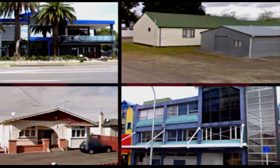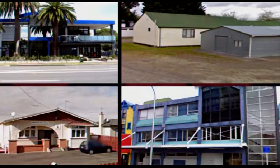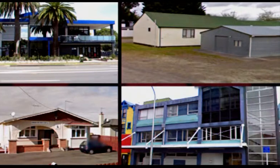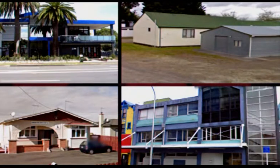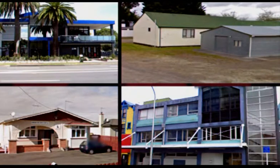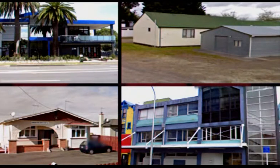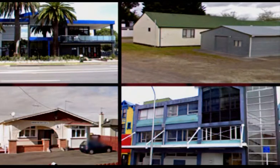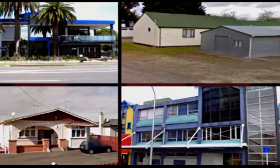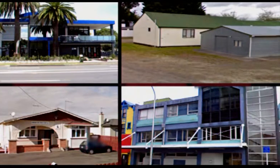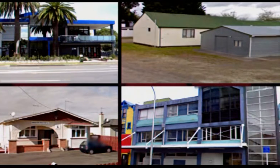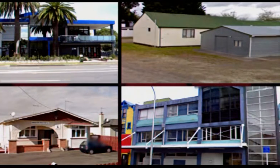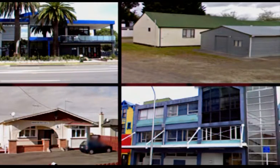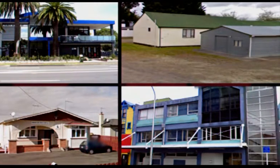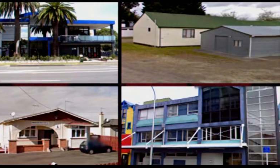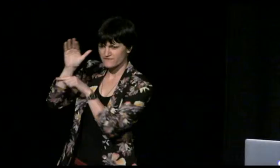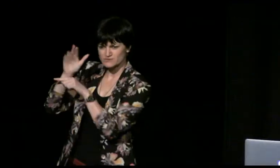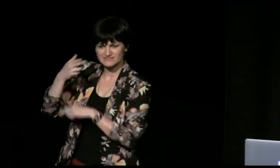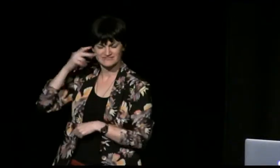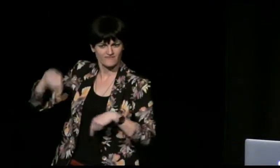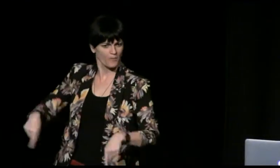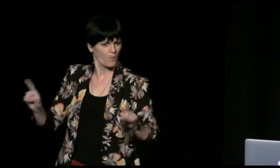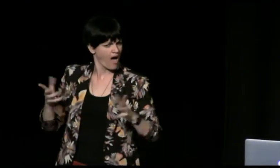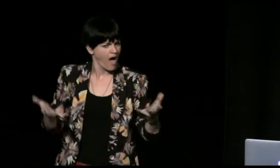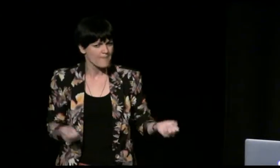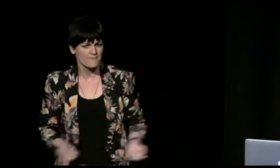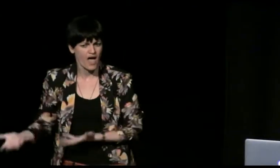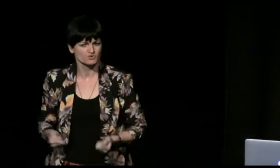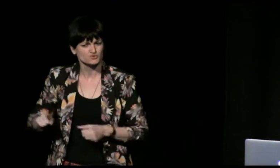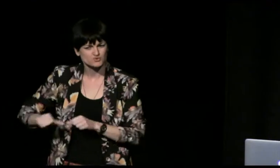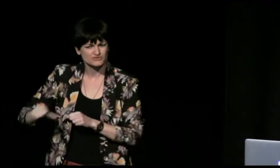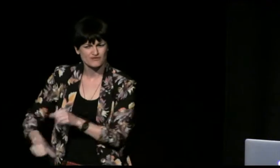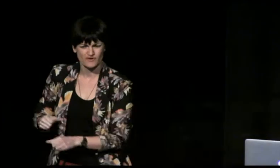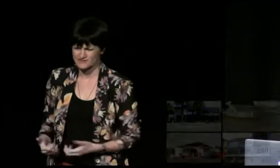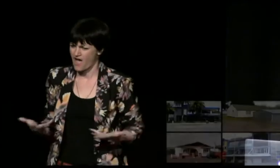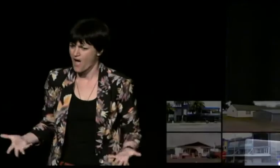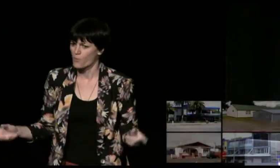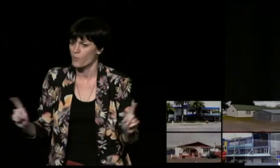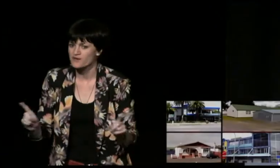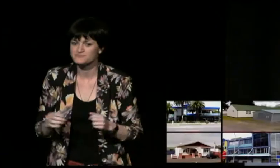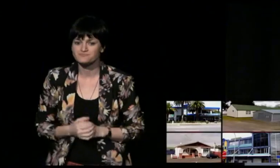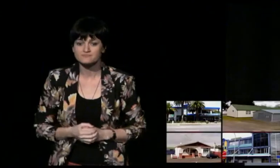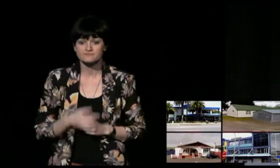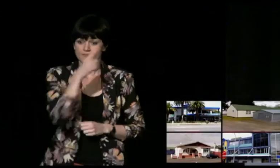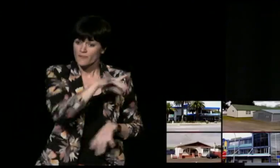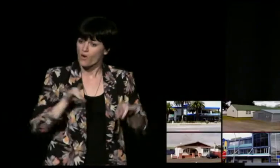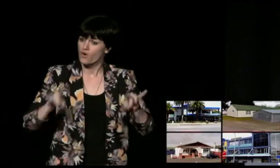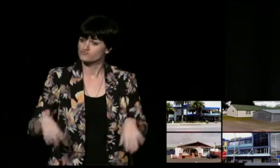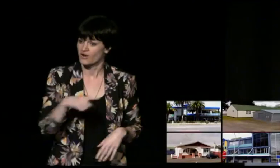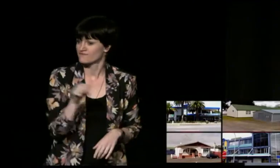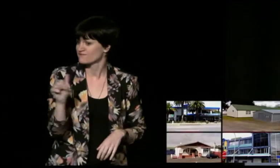closing down a of their deaf clubs as youth prefer not to go to places where older people drink and tell stories. They tend to want to congregate